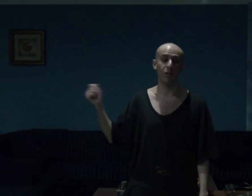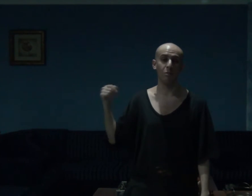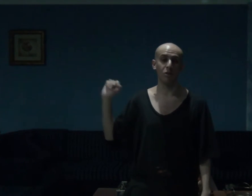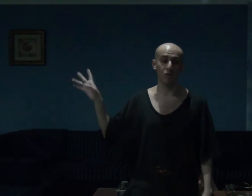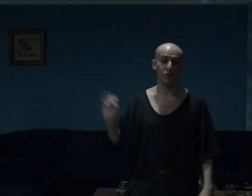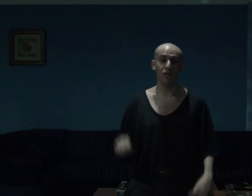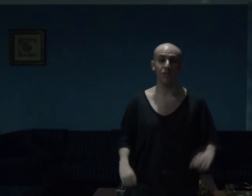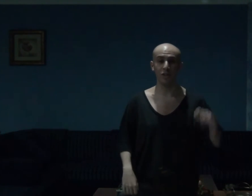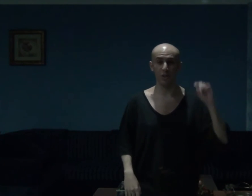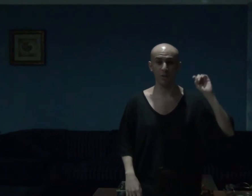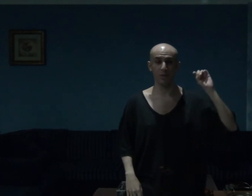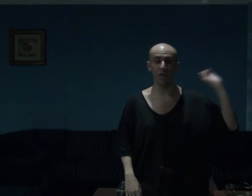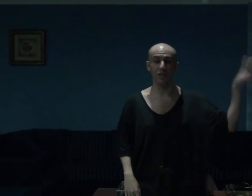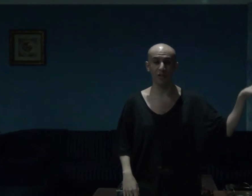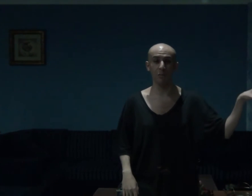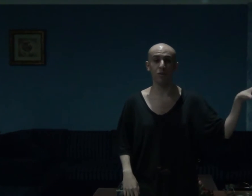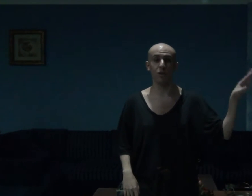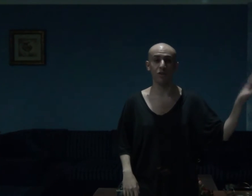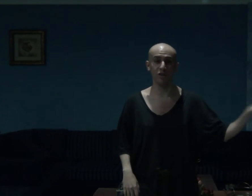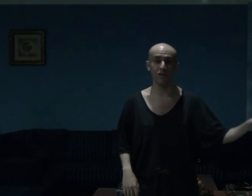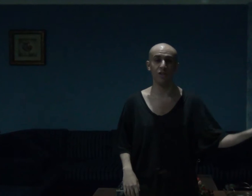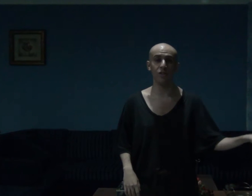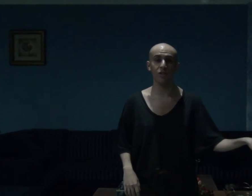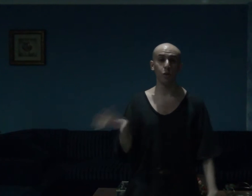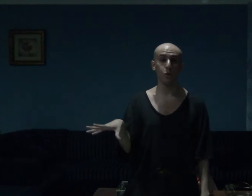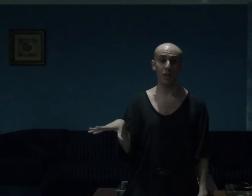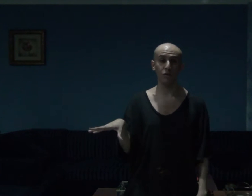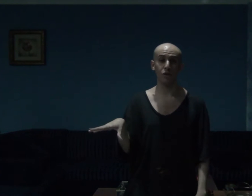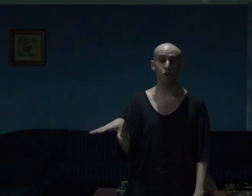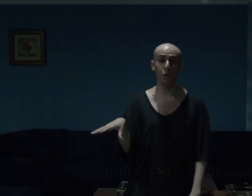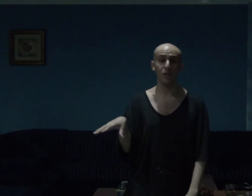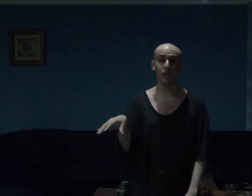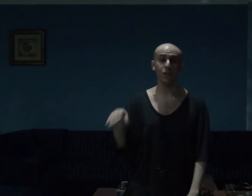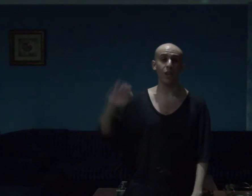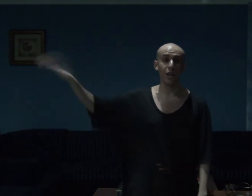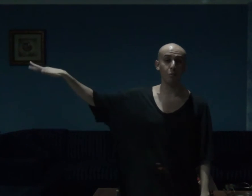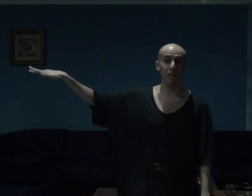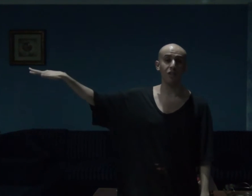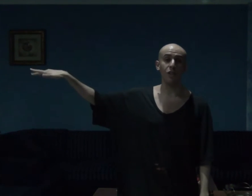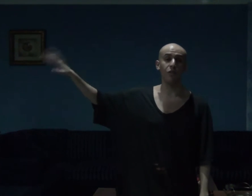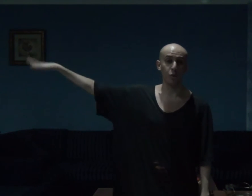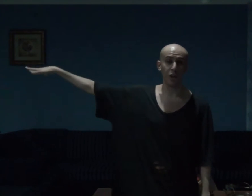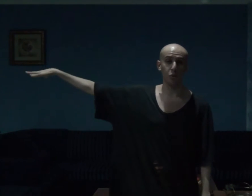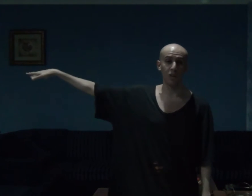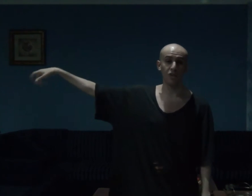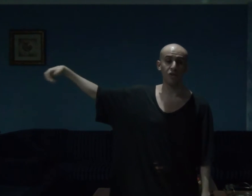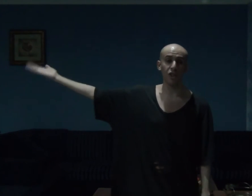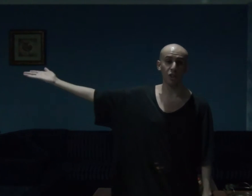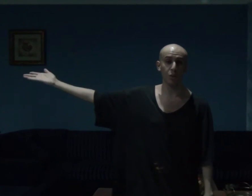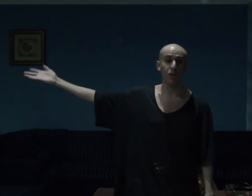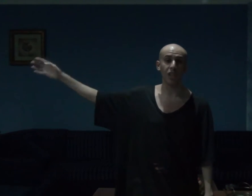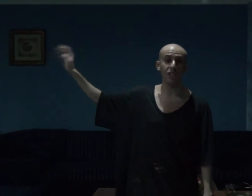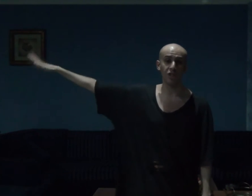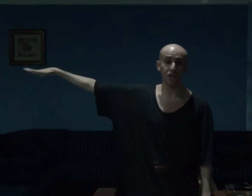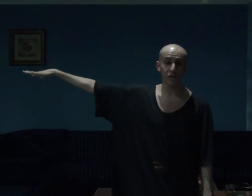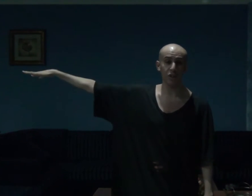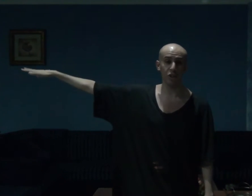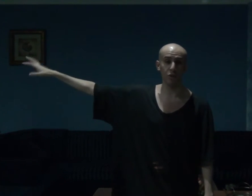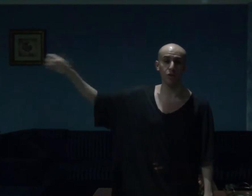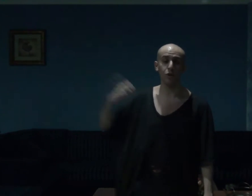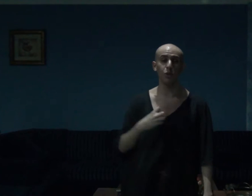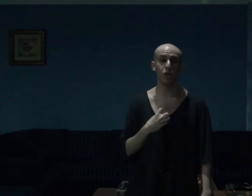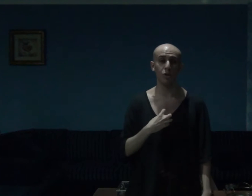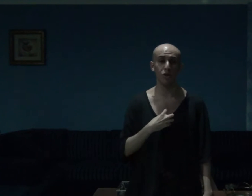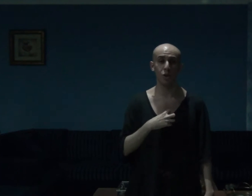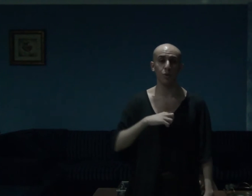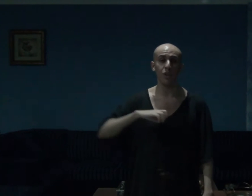programs or TV shows and films are concerned, 2020 had plenty of great ones, including the TV